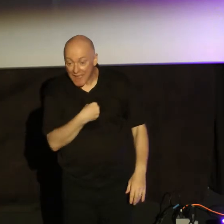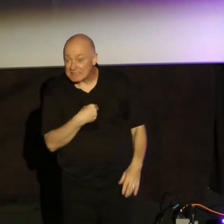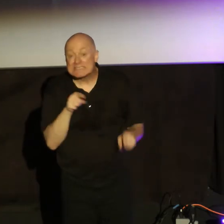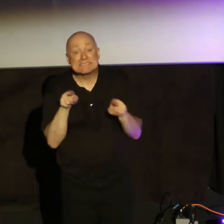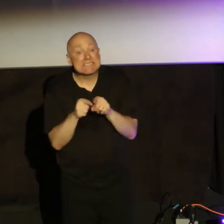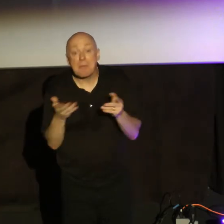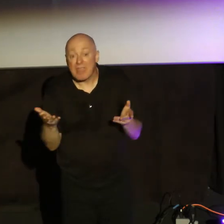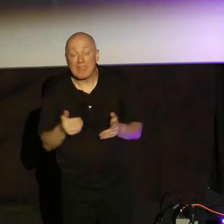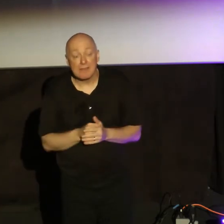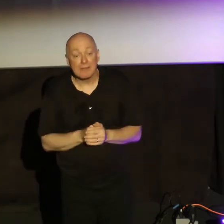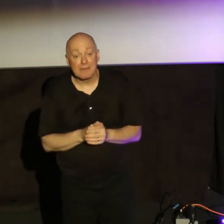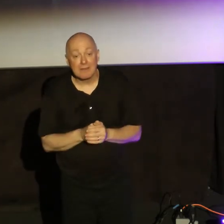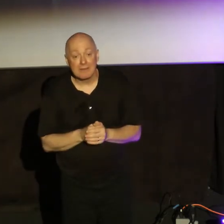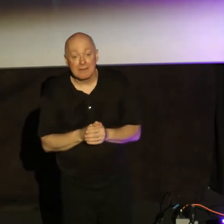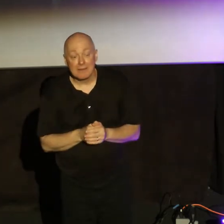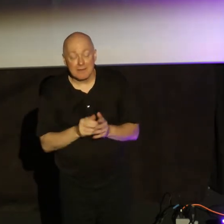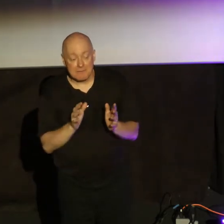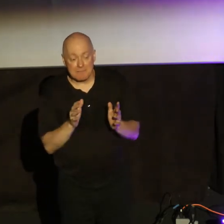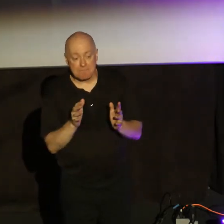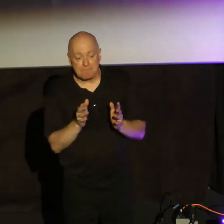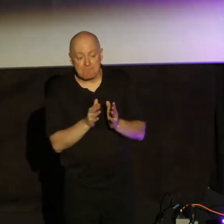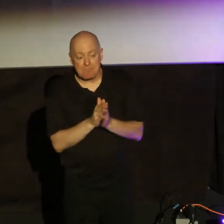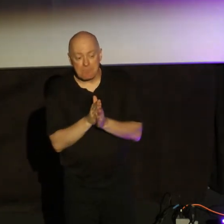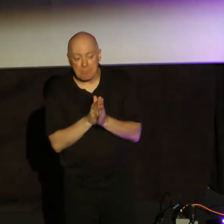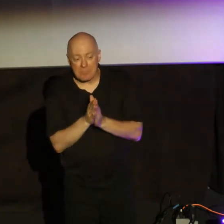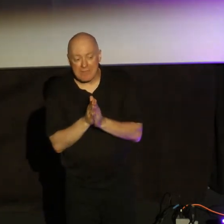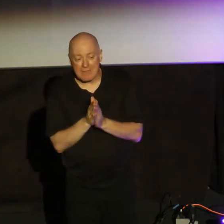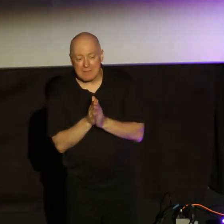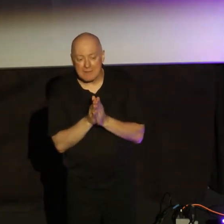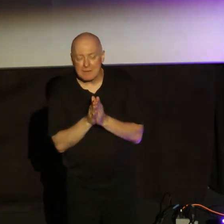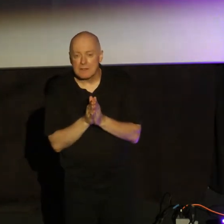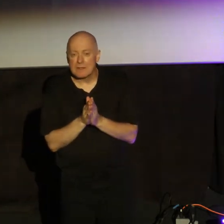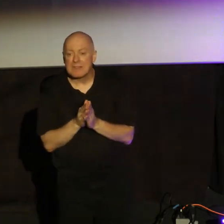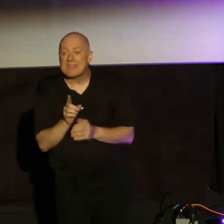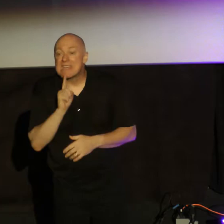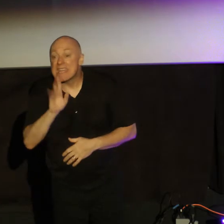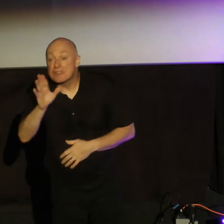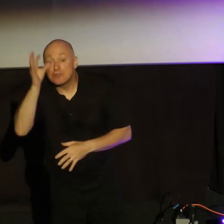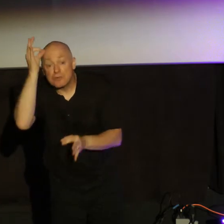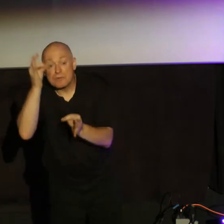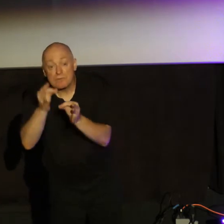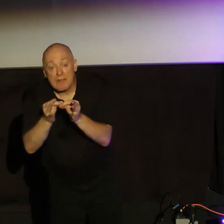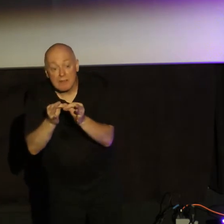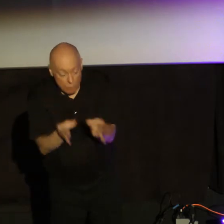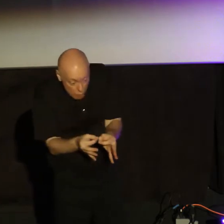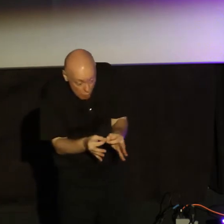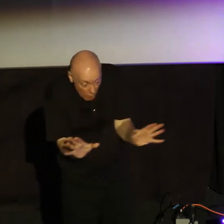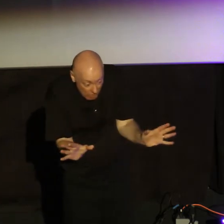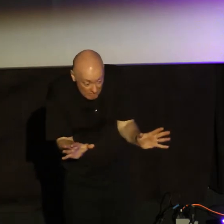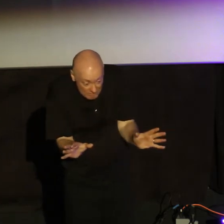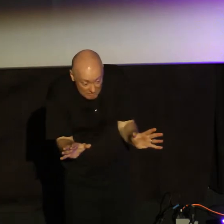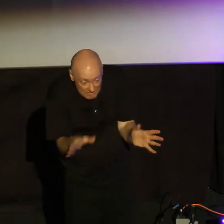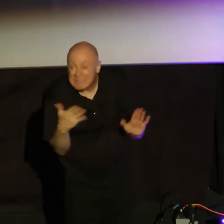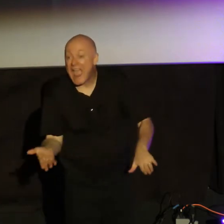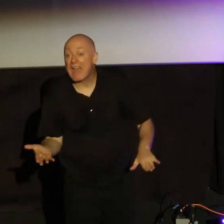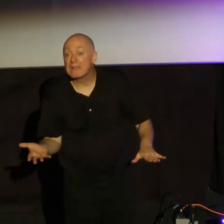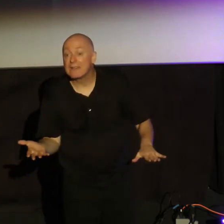thing he told us with the scenario that he gave. Is your faith useless? Is it dead in that sense? He's saying now, is it